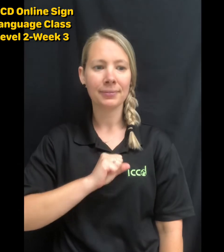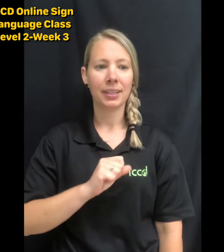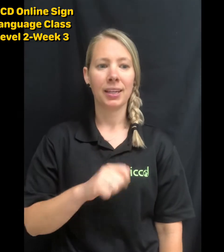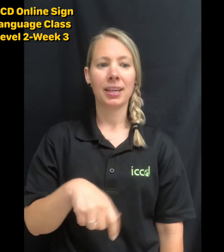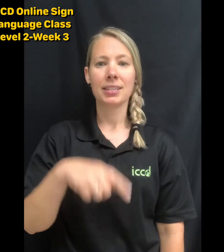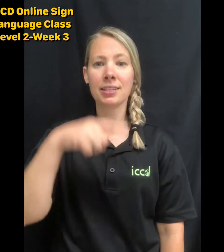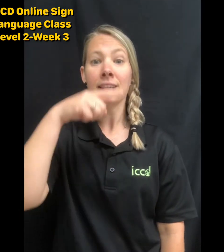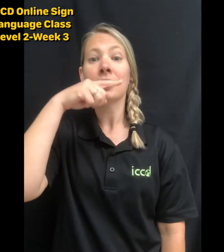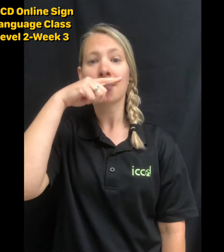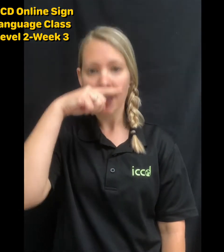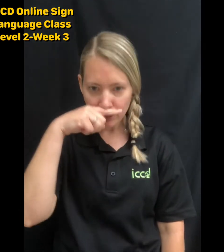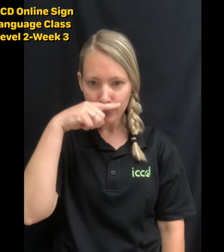Sneeze.